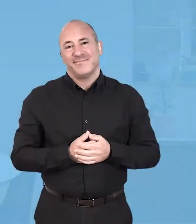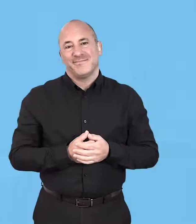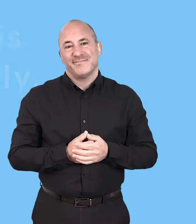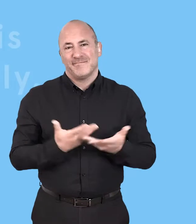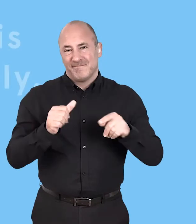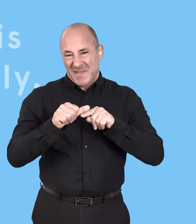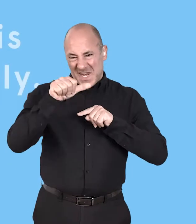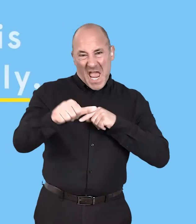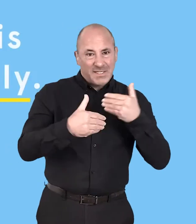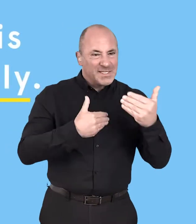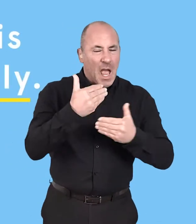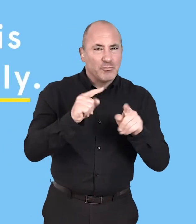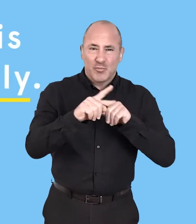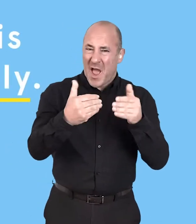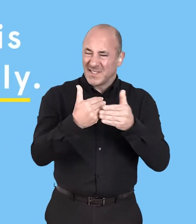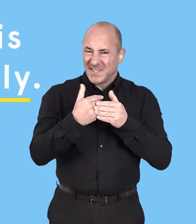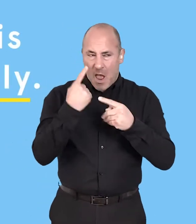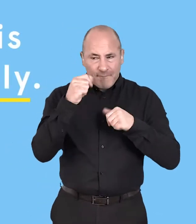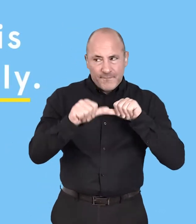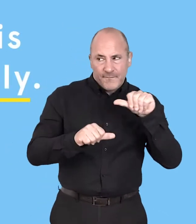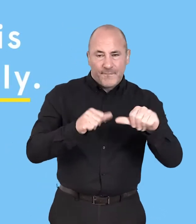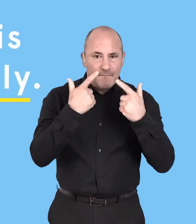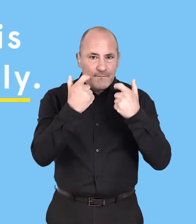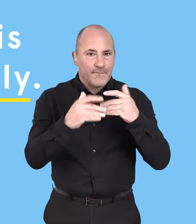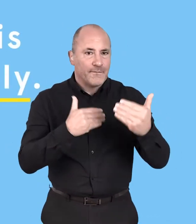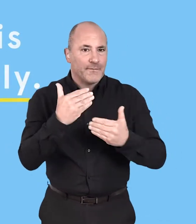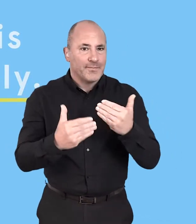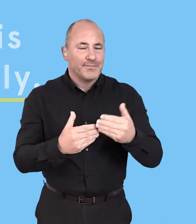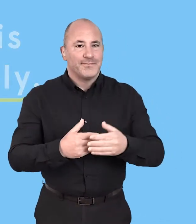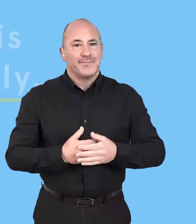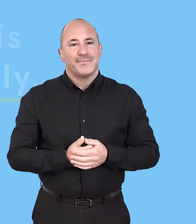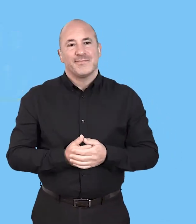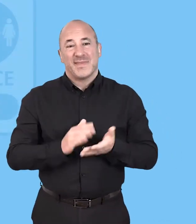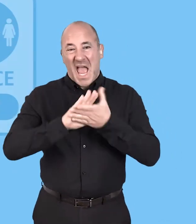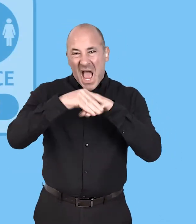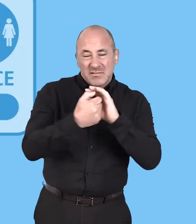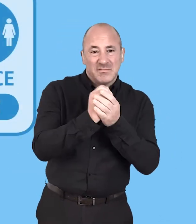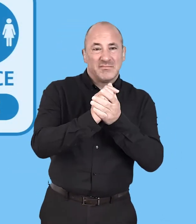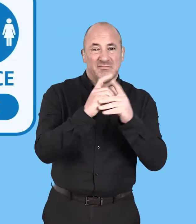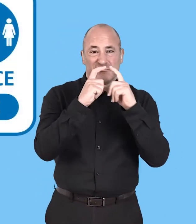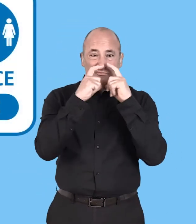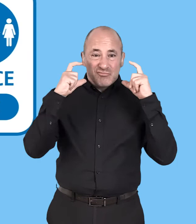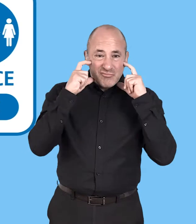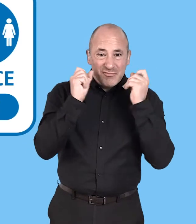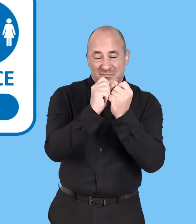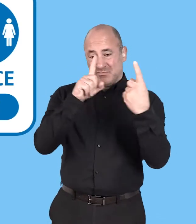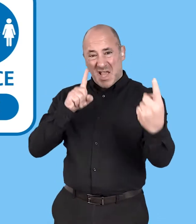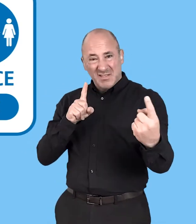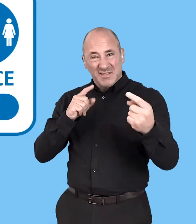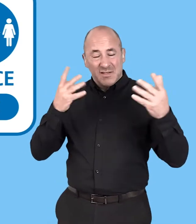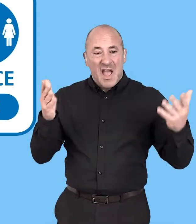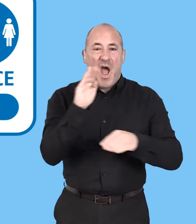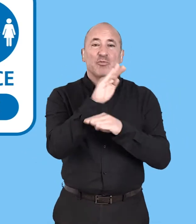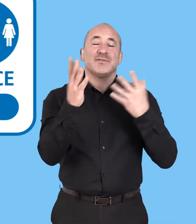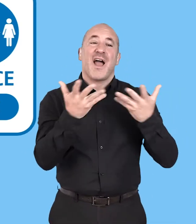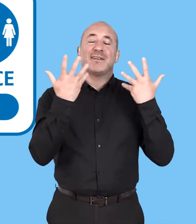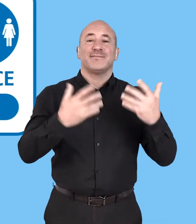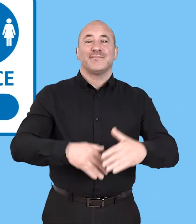have to. Let's take this next step safely. Hands, face, space, fresh